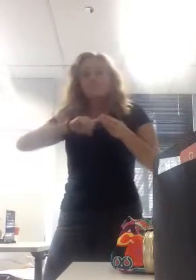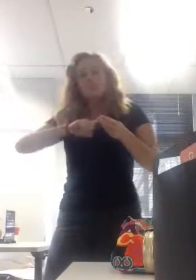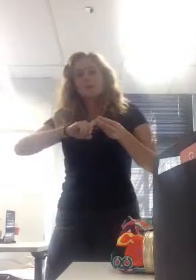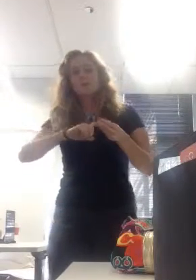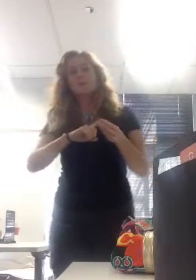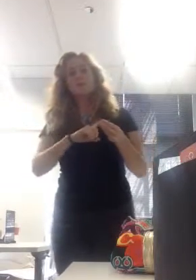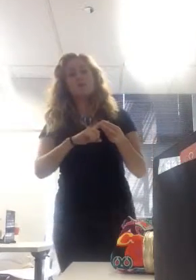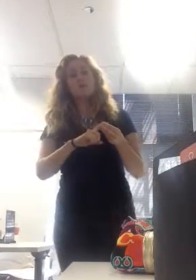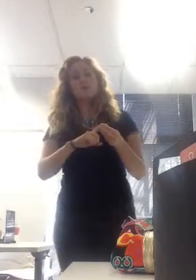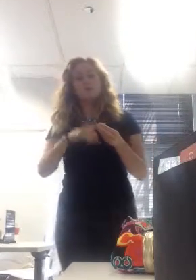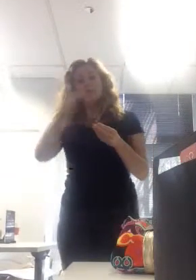Facebook